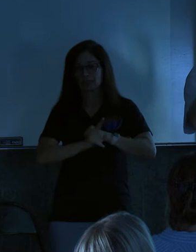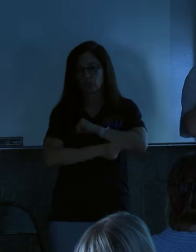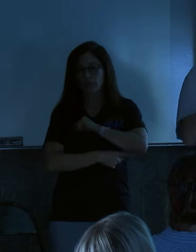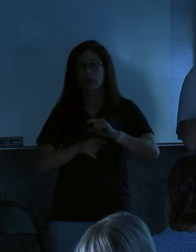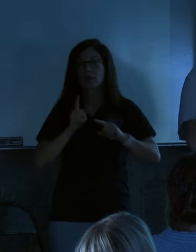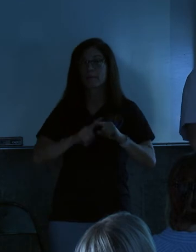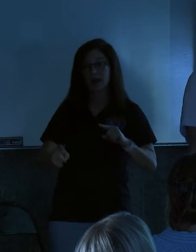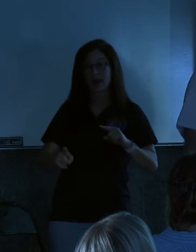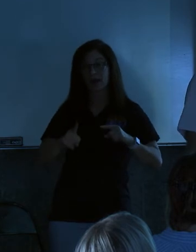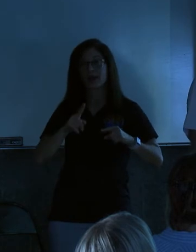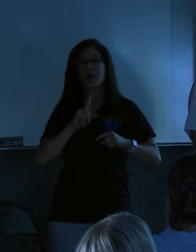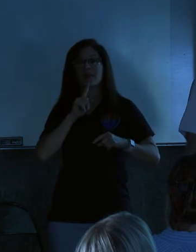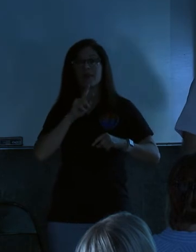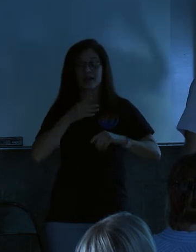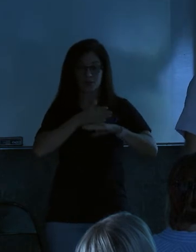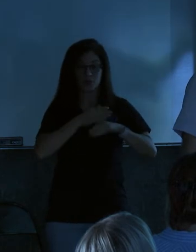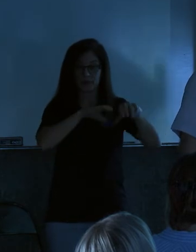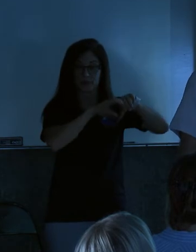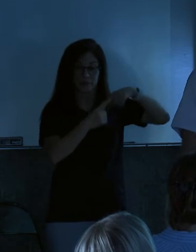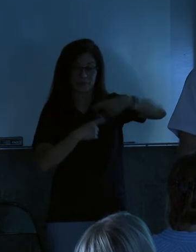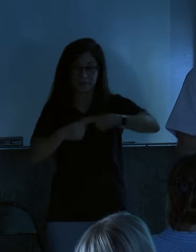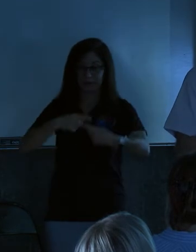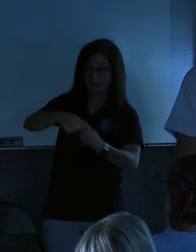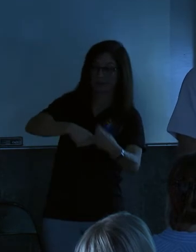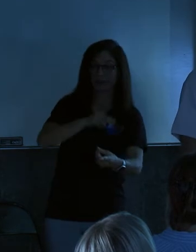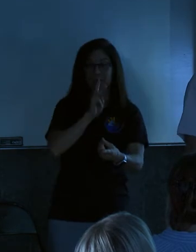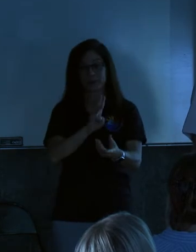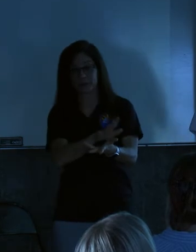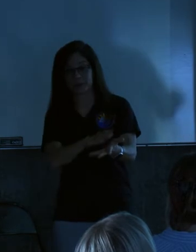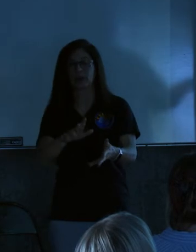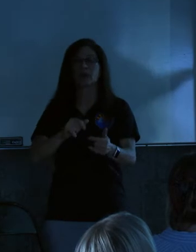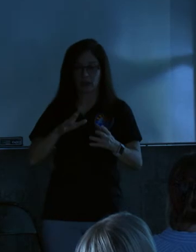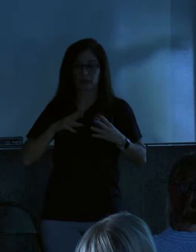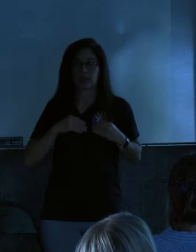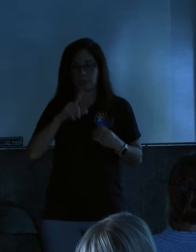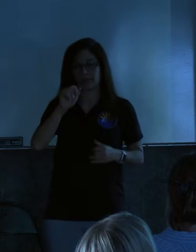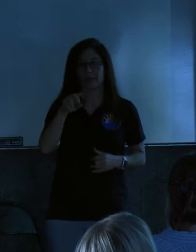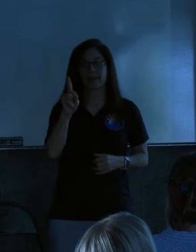by all the water rushing by it, we're going to be able to take that to the landfill and they've agreed to accept that.